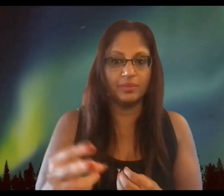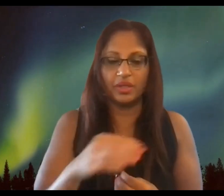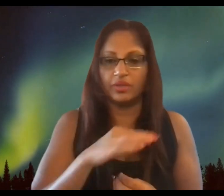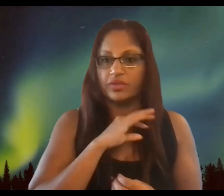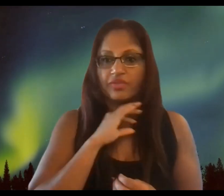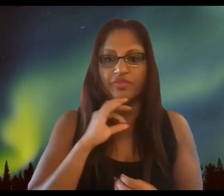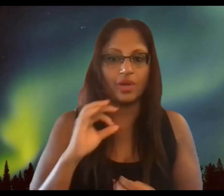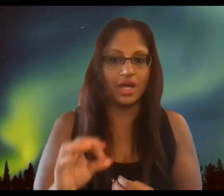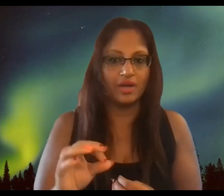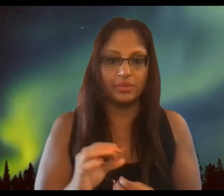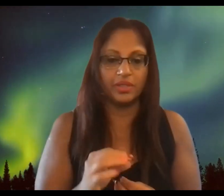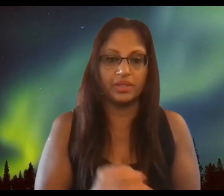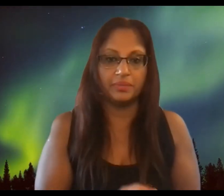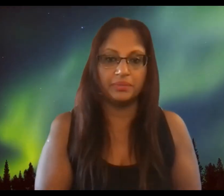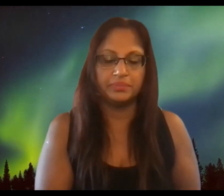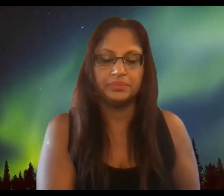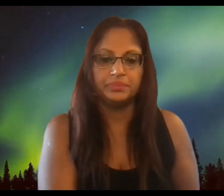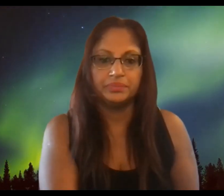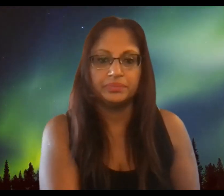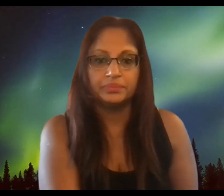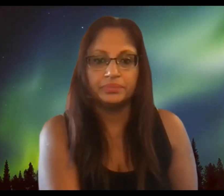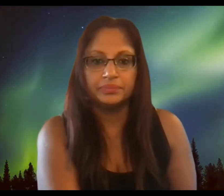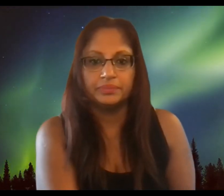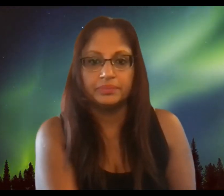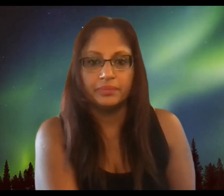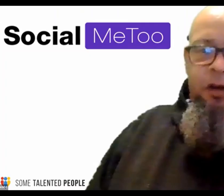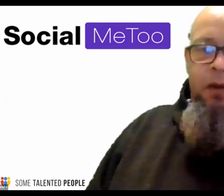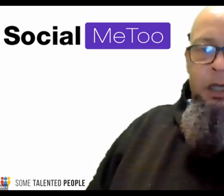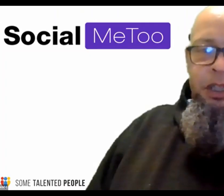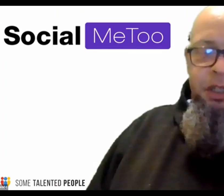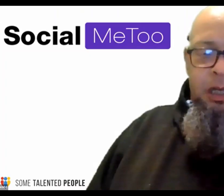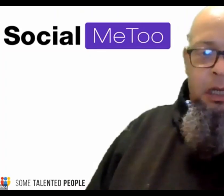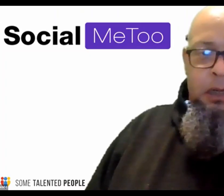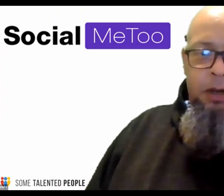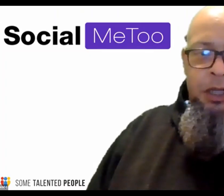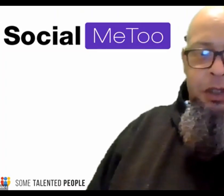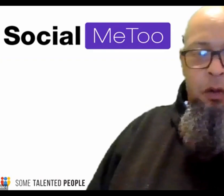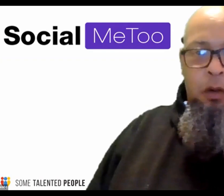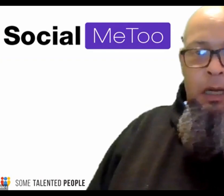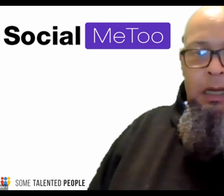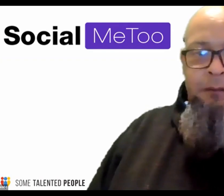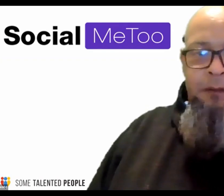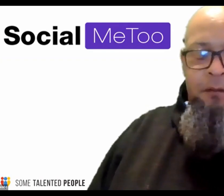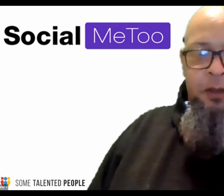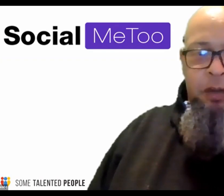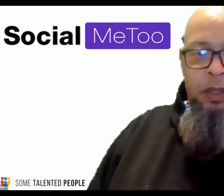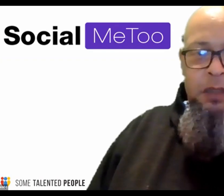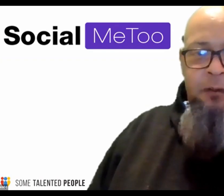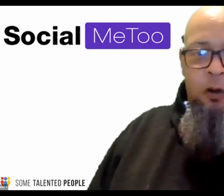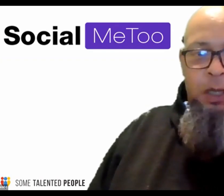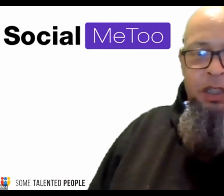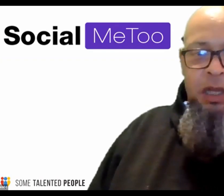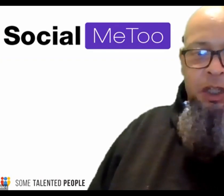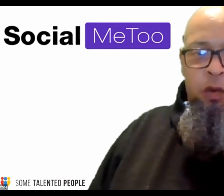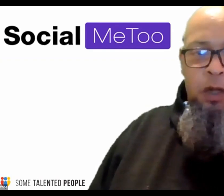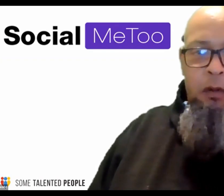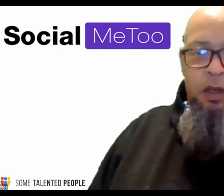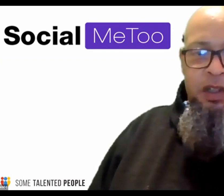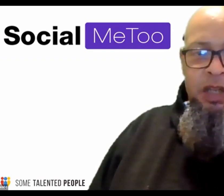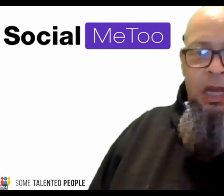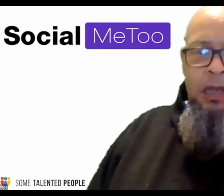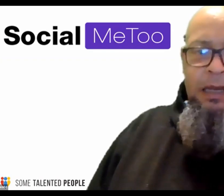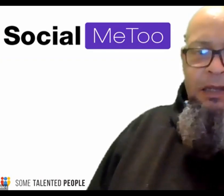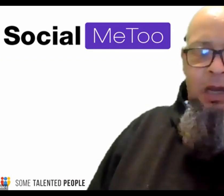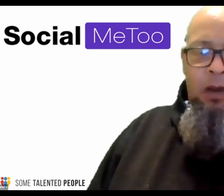females for everybody thanks very much uh rachel uh for for doing this for me at such short